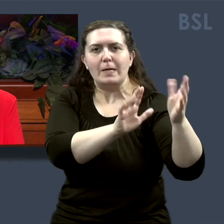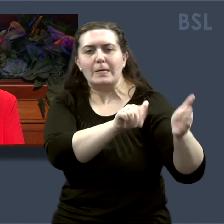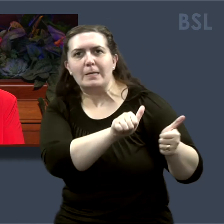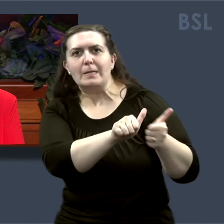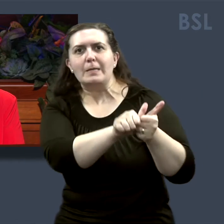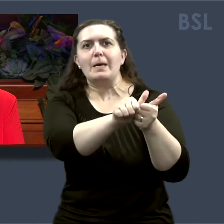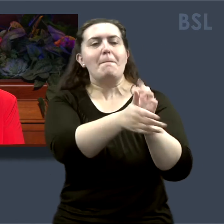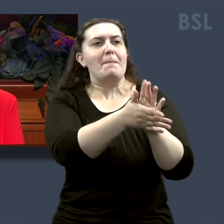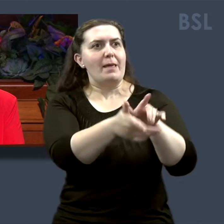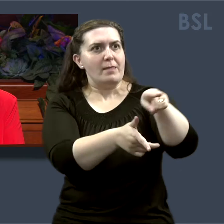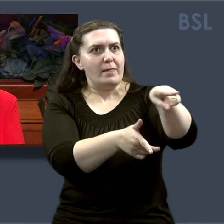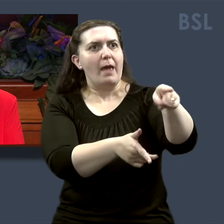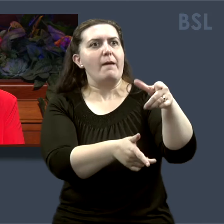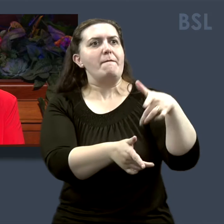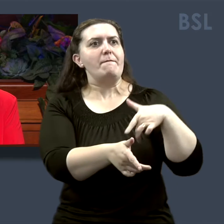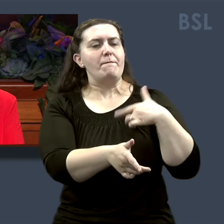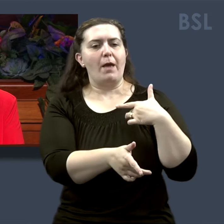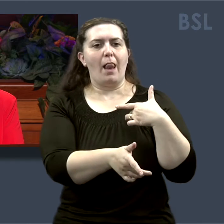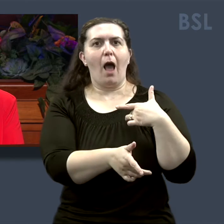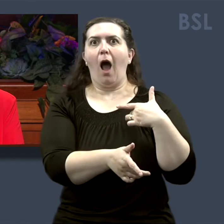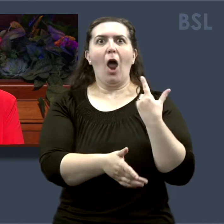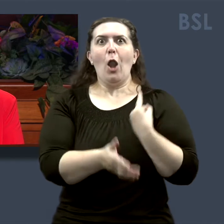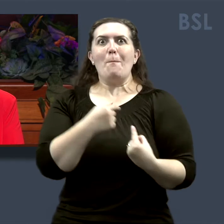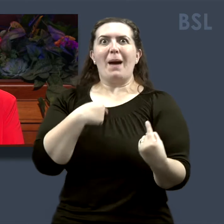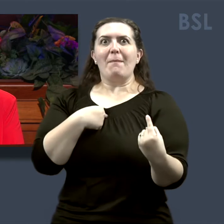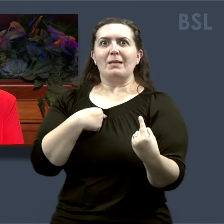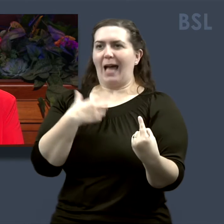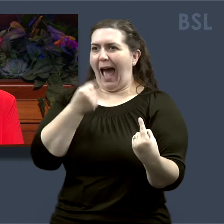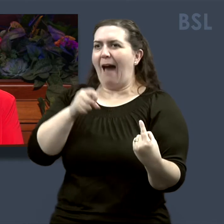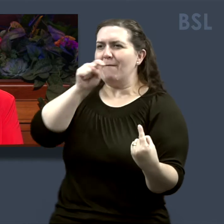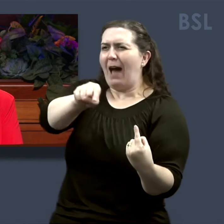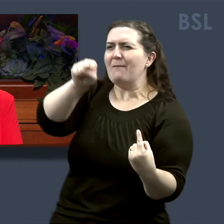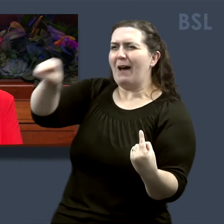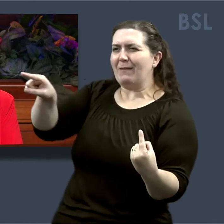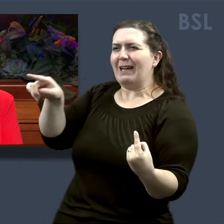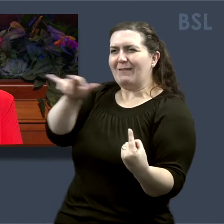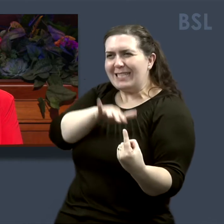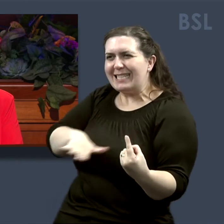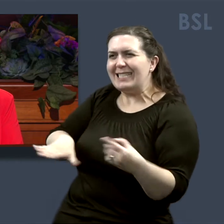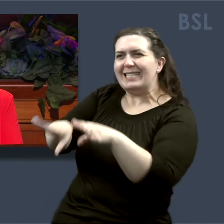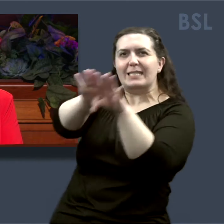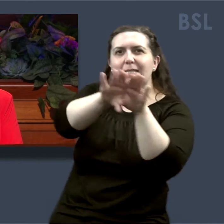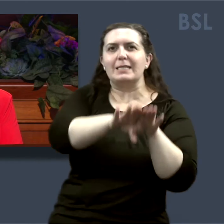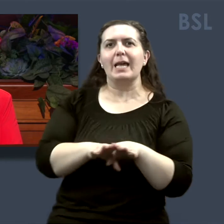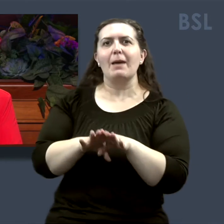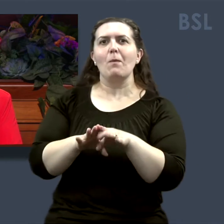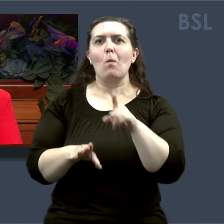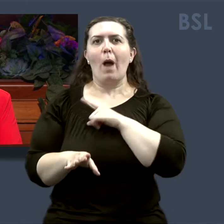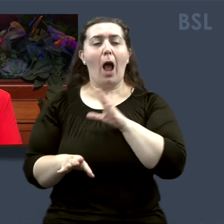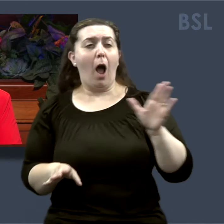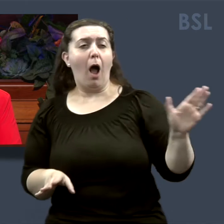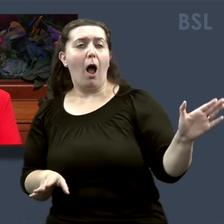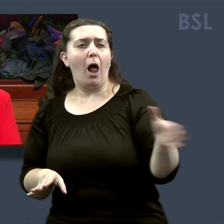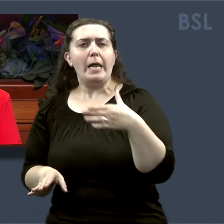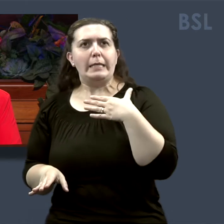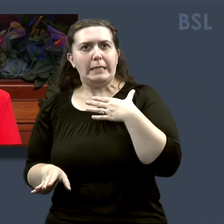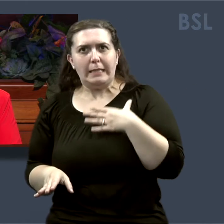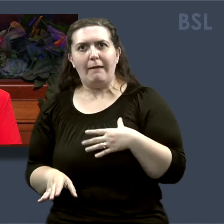it can help them feel that they are not alone in their struggles. Everyone needs to feel that they really do